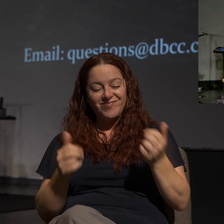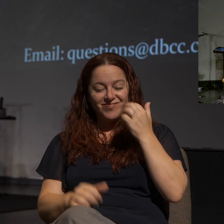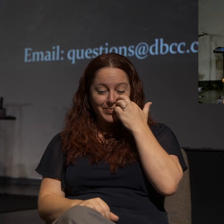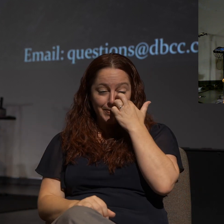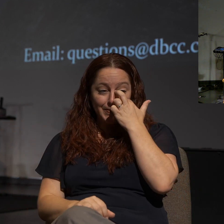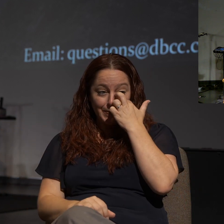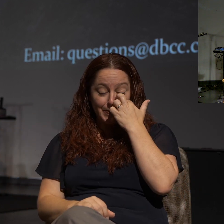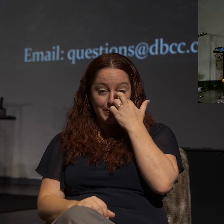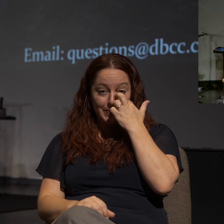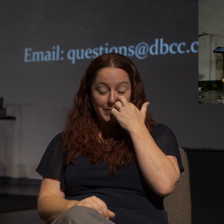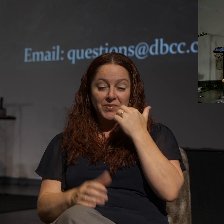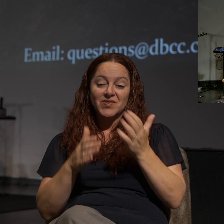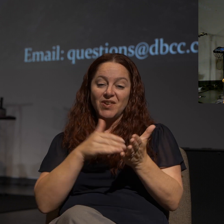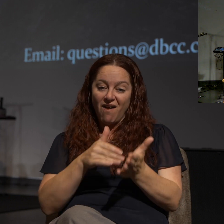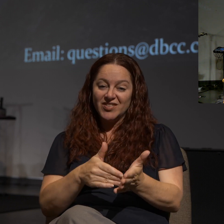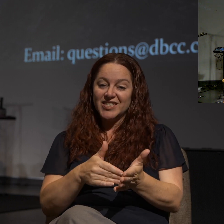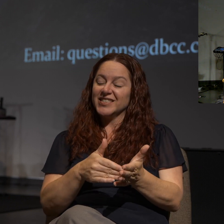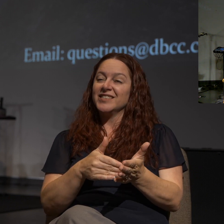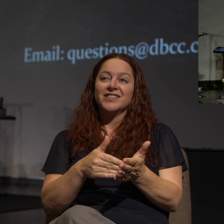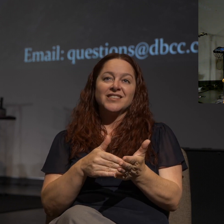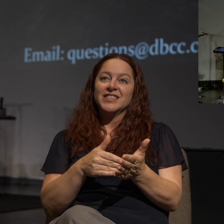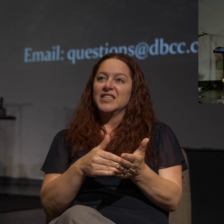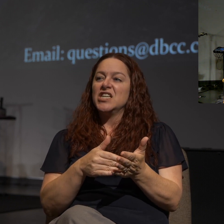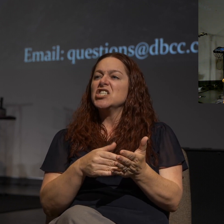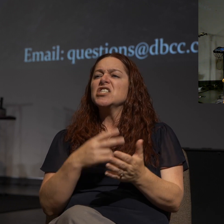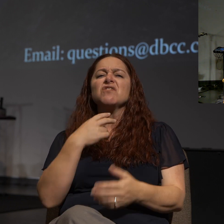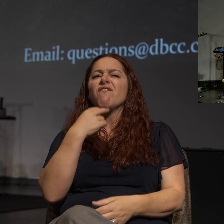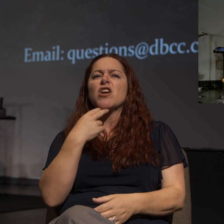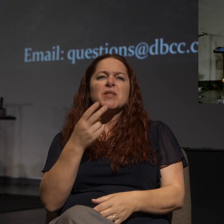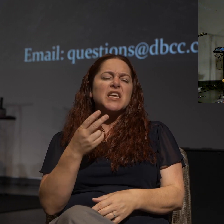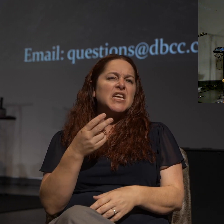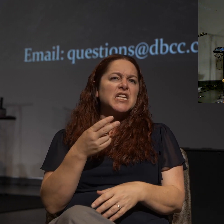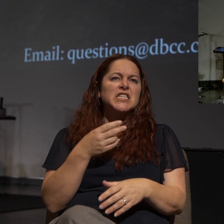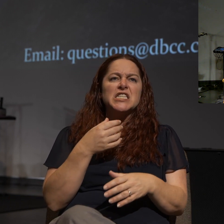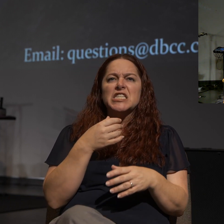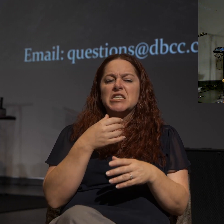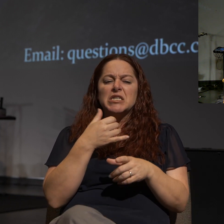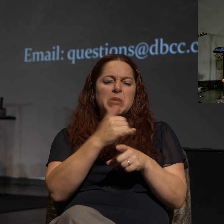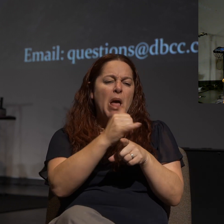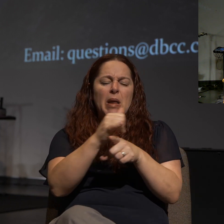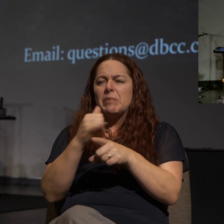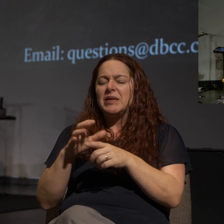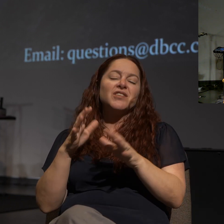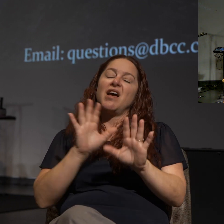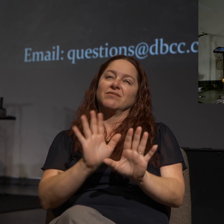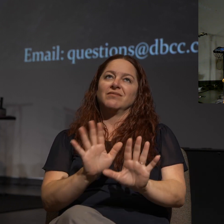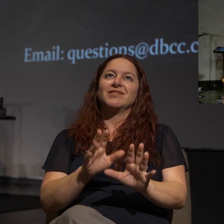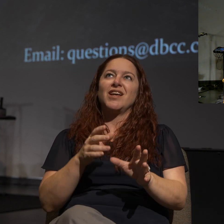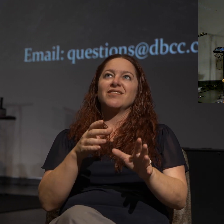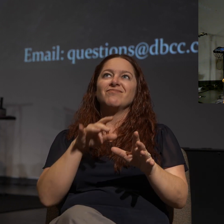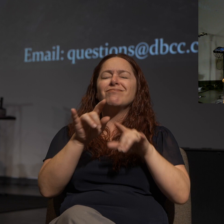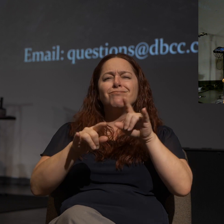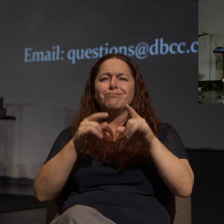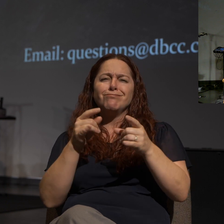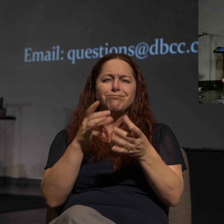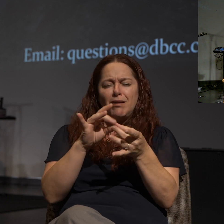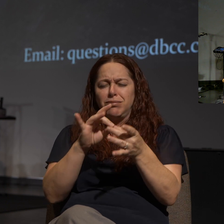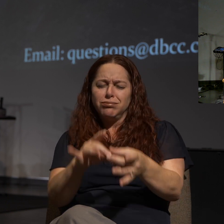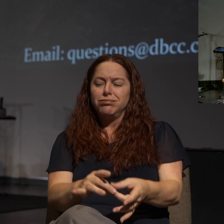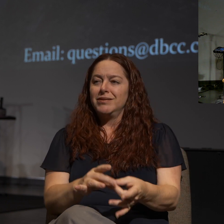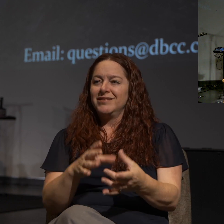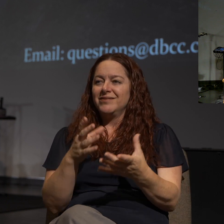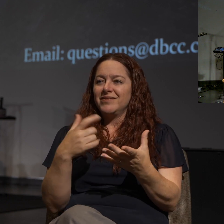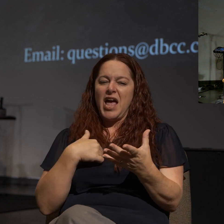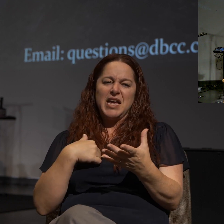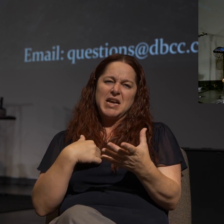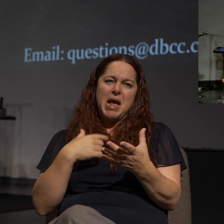And I would often just verbally berate people somewhat in a kind way, but typically in a I'm going to stomp on